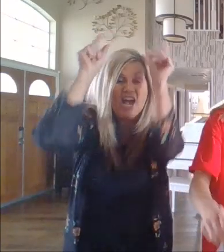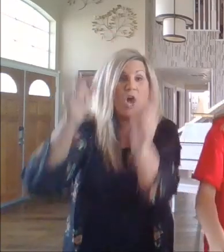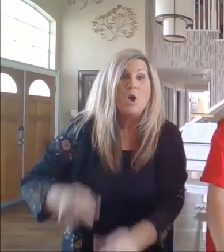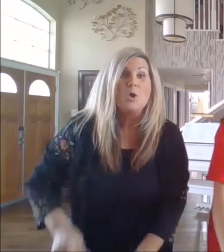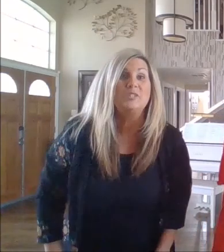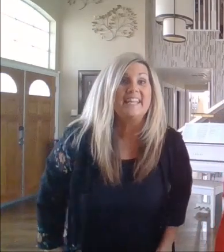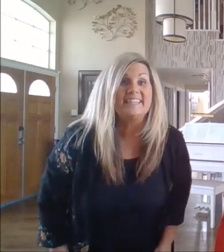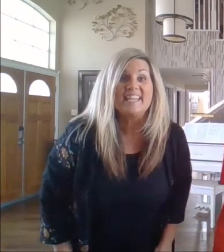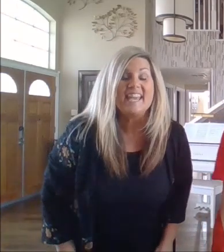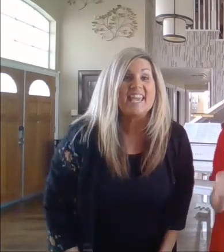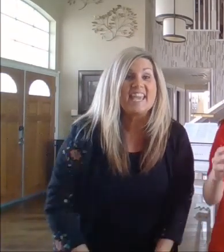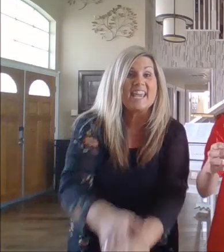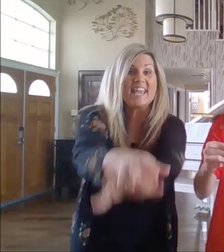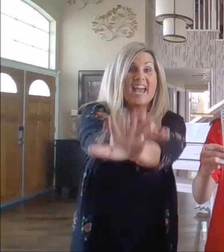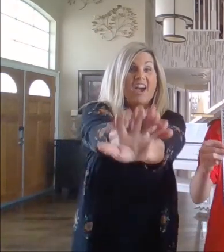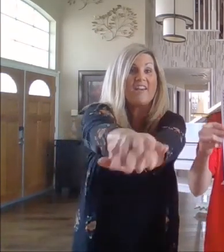Who let the E out?